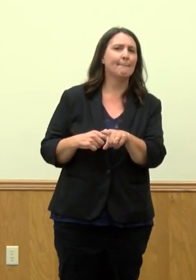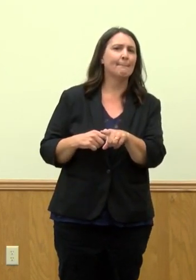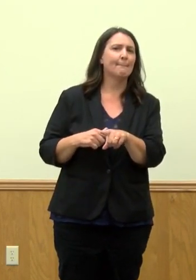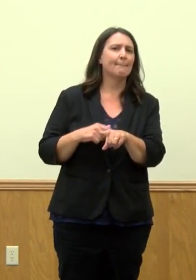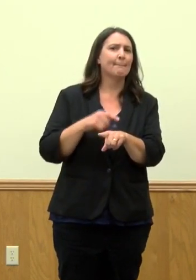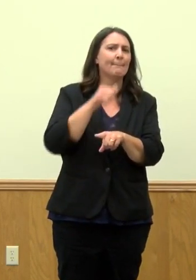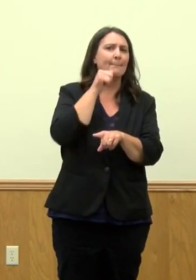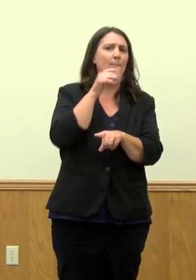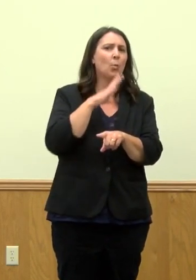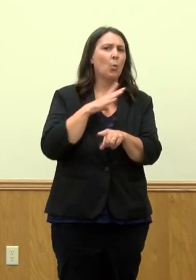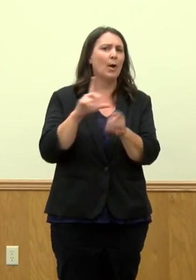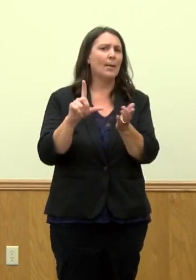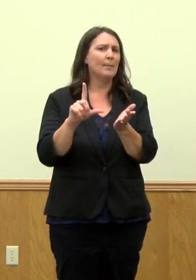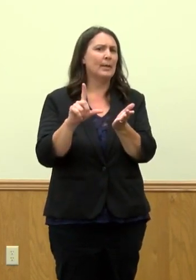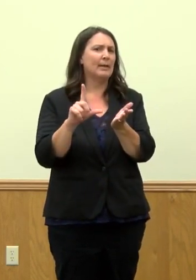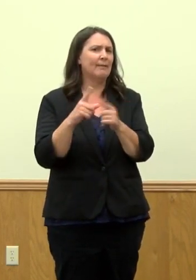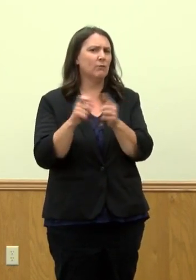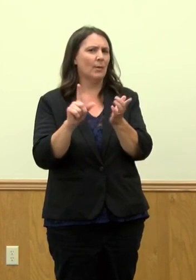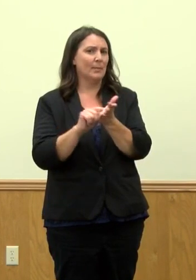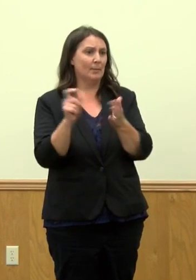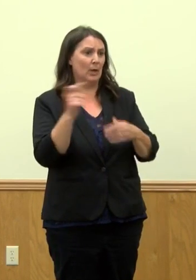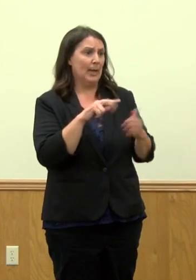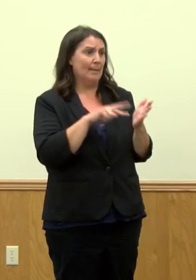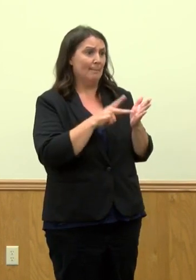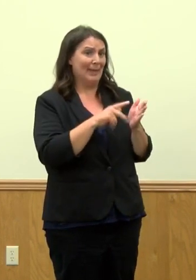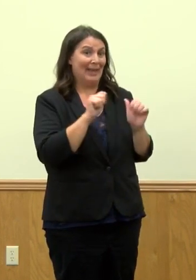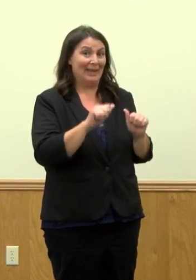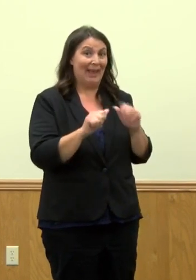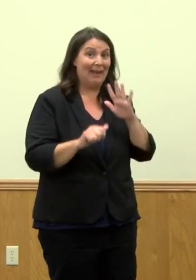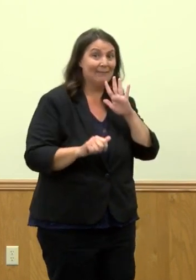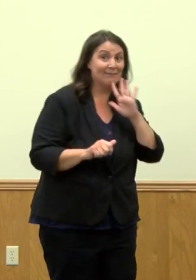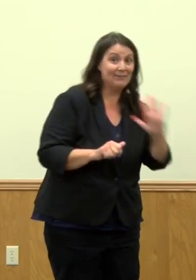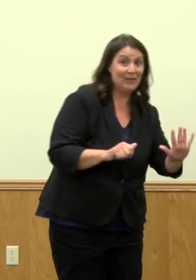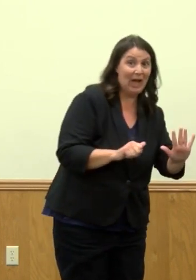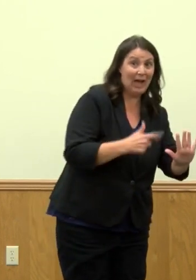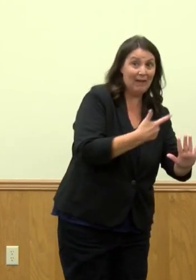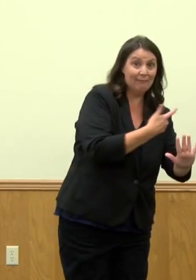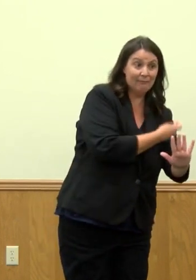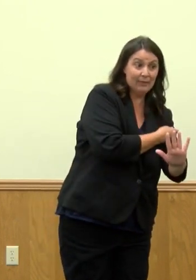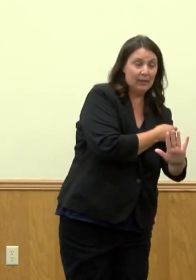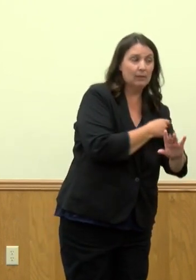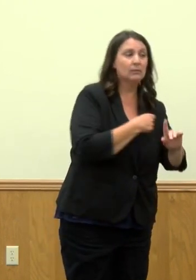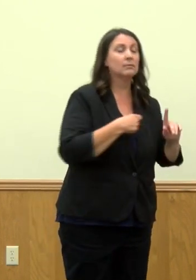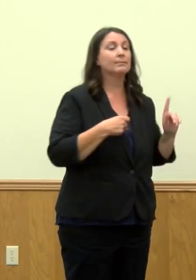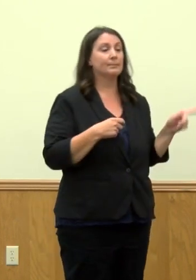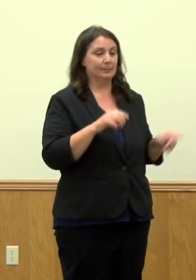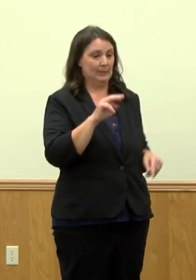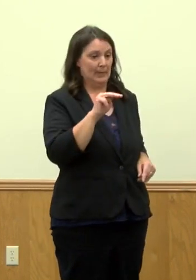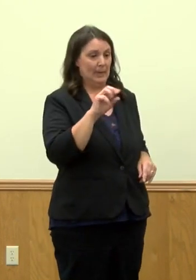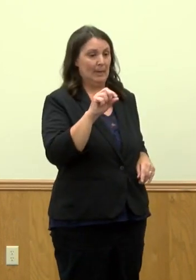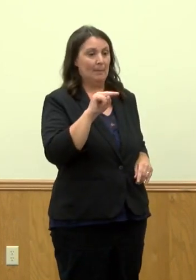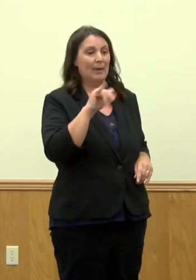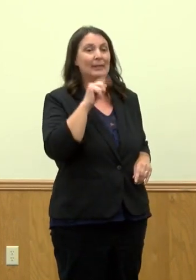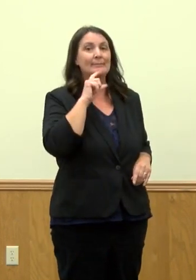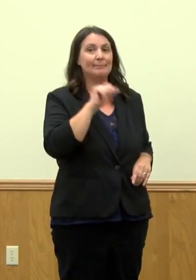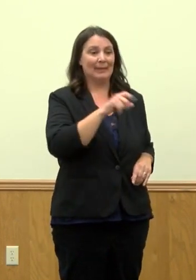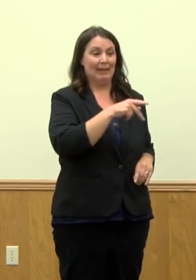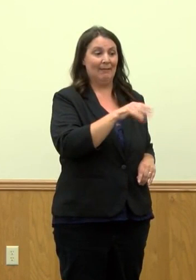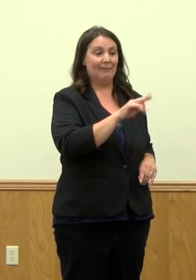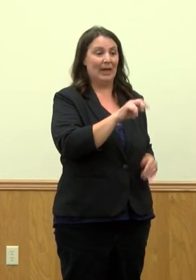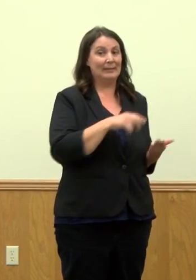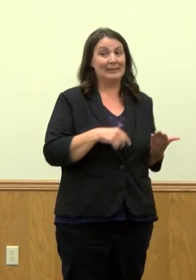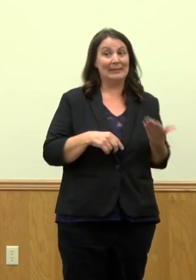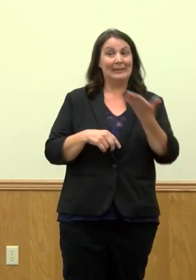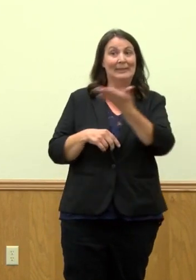be as young as five years, right? The current data that the Pfizer presented was for five and older. I think the next